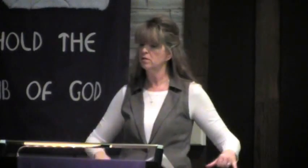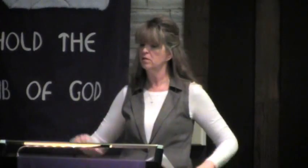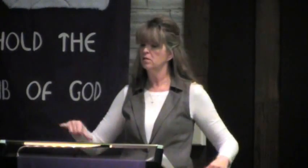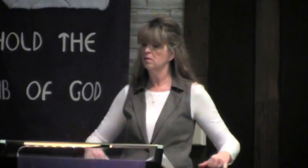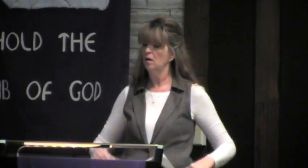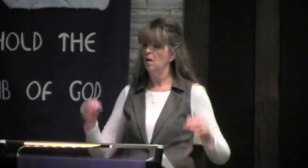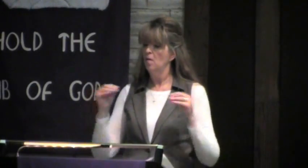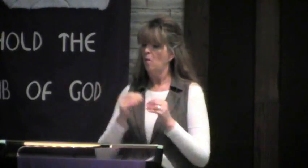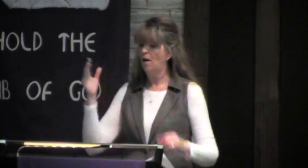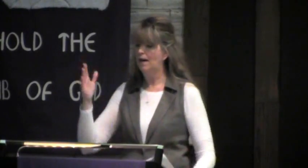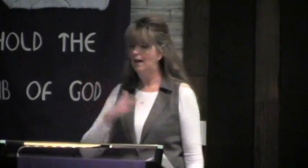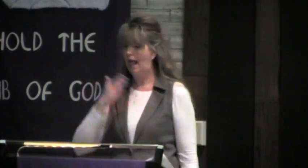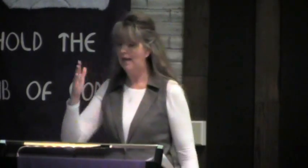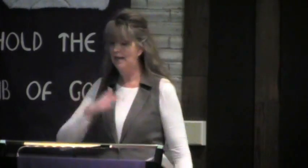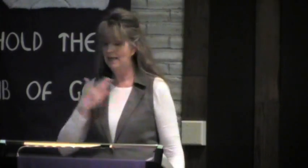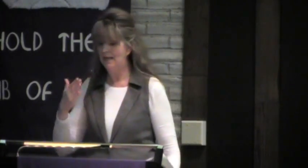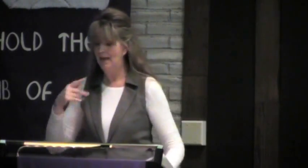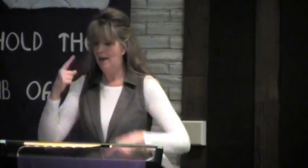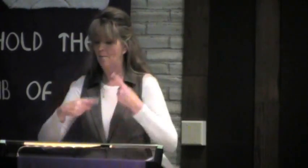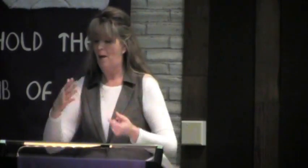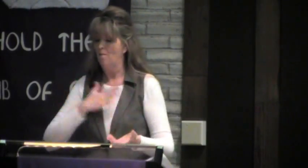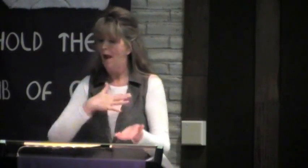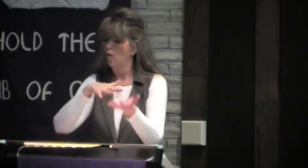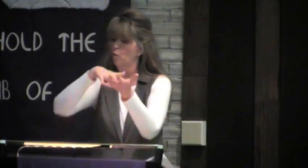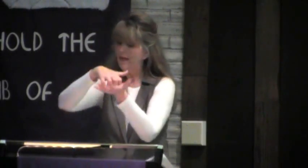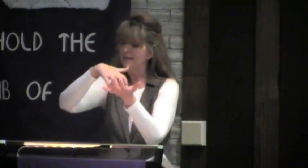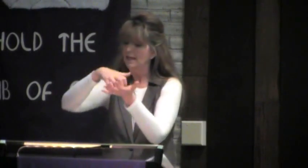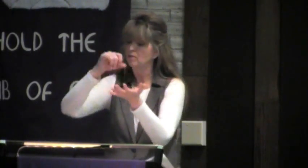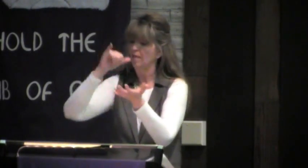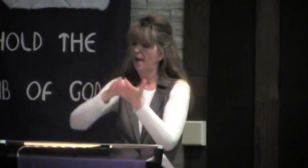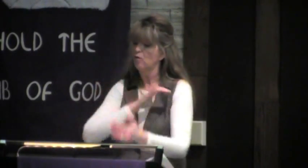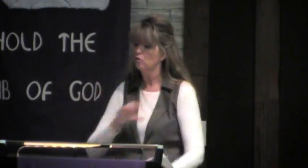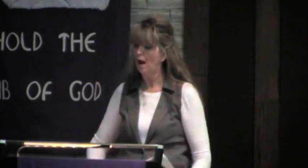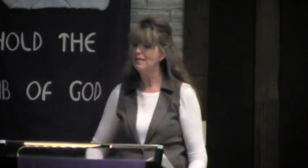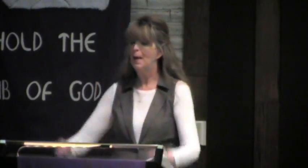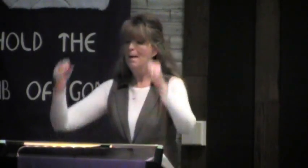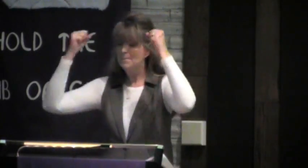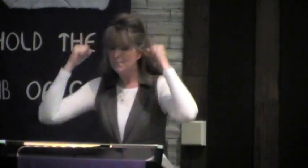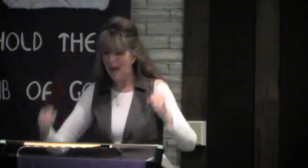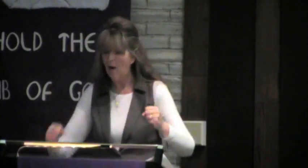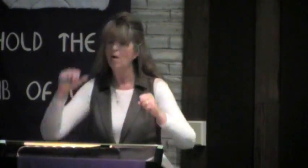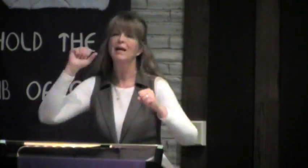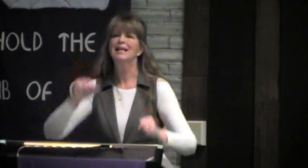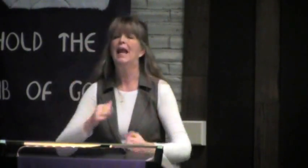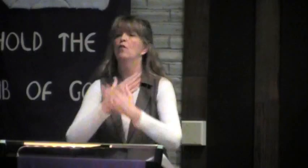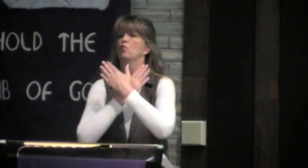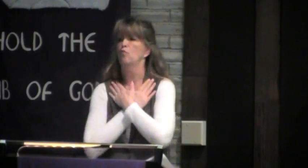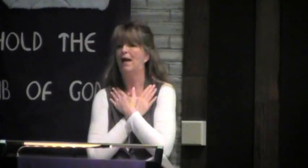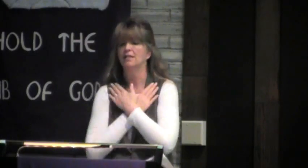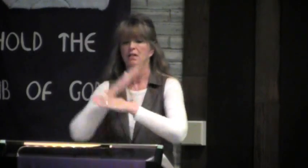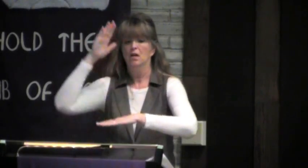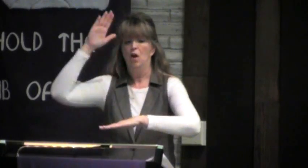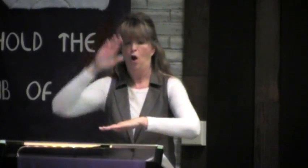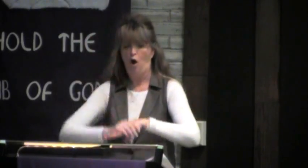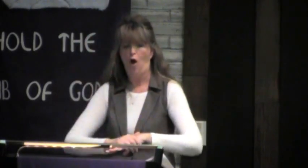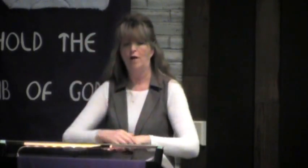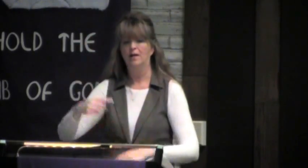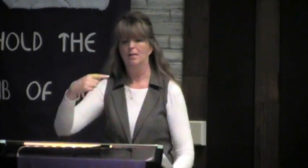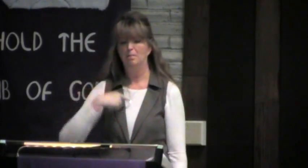Therefore, Paul says, I will boast all the more gladly about my weaknesses, so that Christ's power may rest